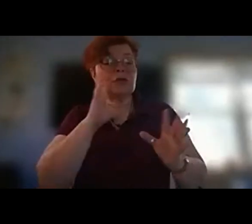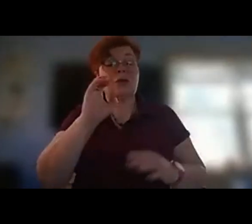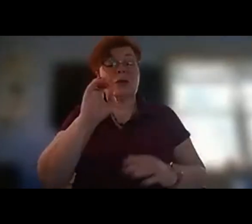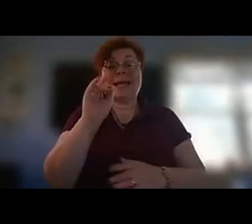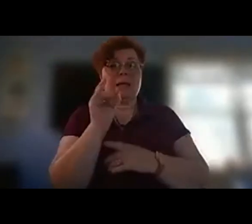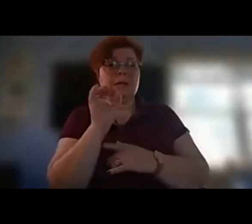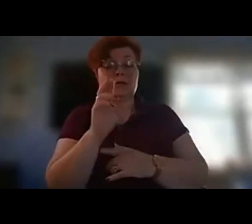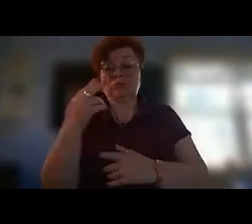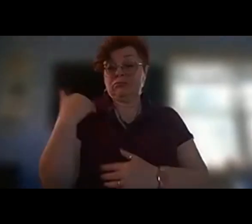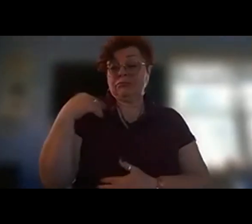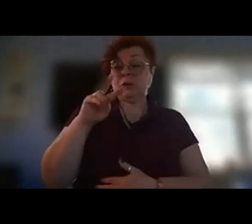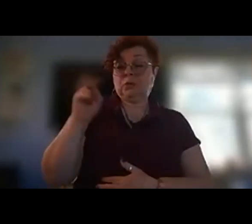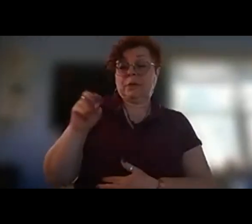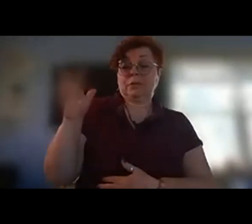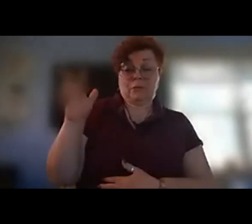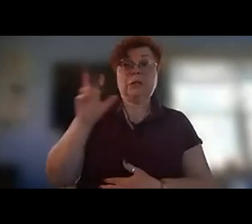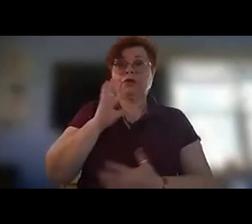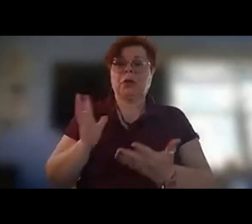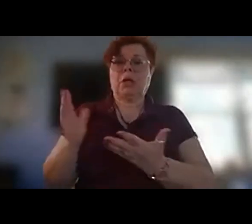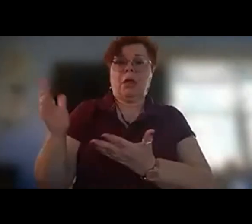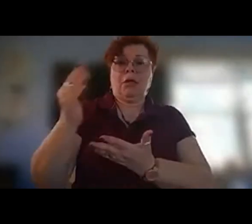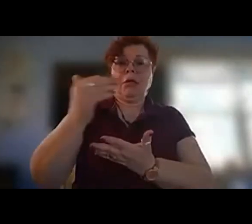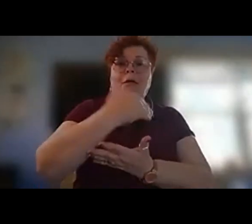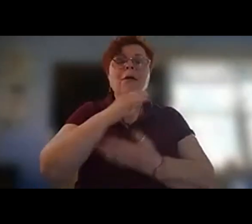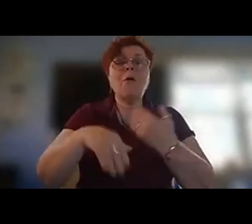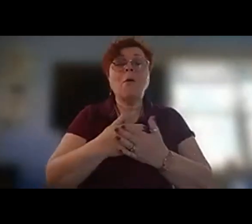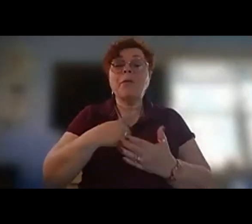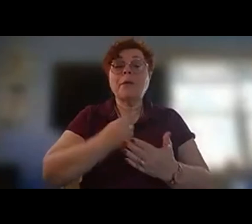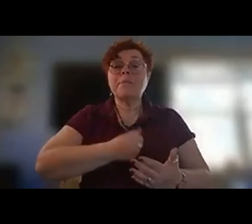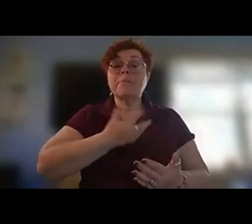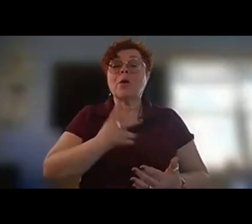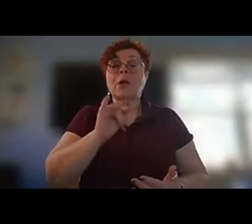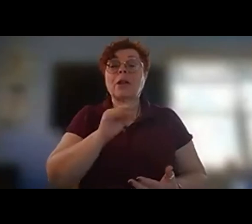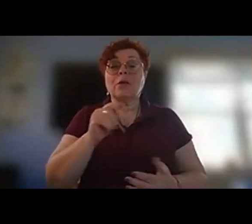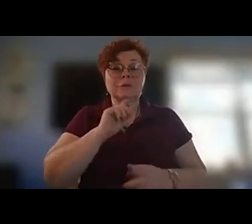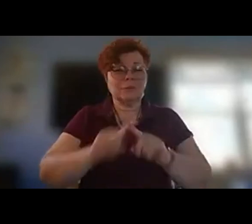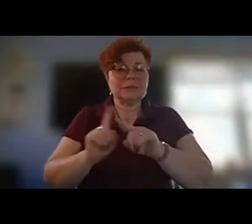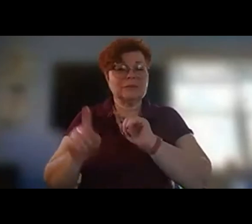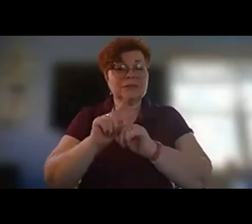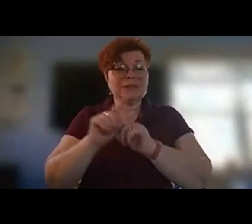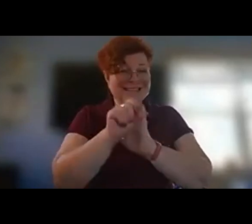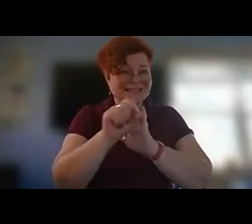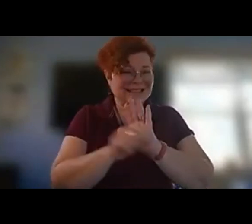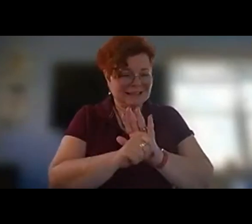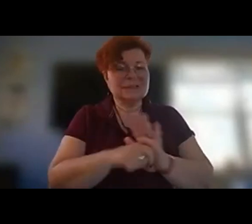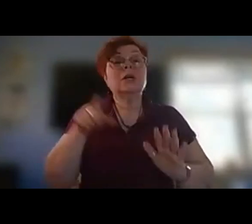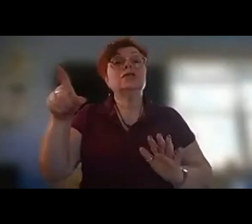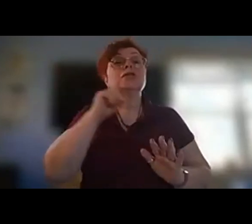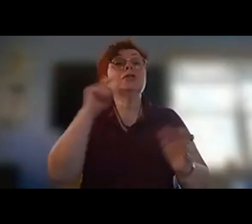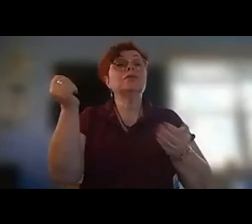she gathered all the poet laureates from different states together that was a first she served as writer in residence to many schools high